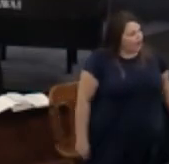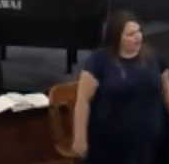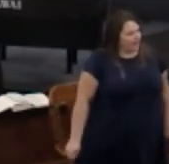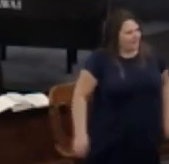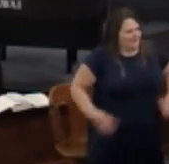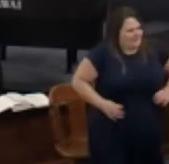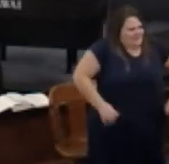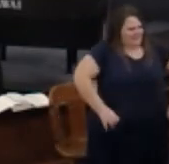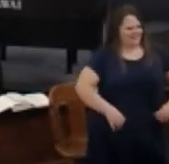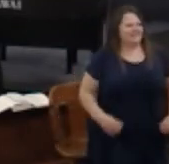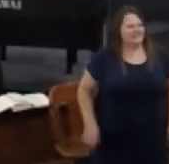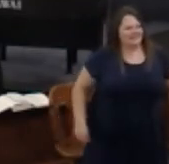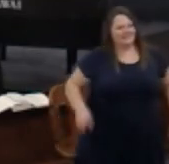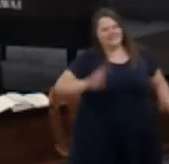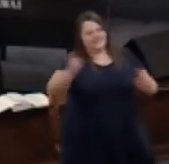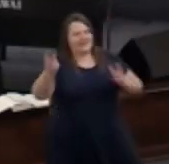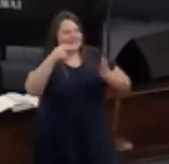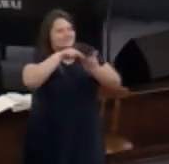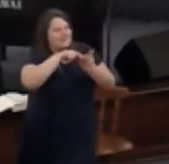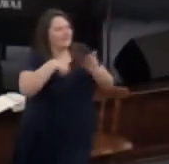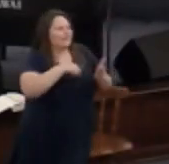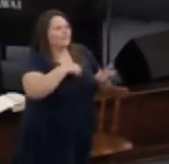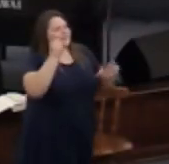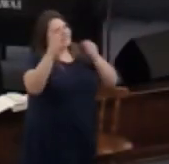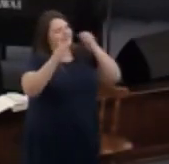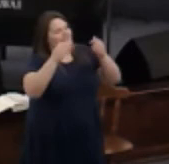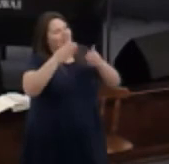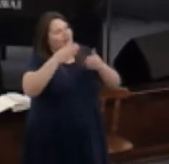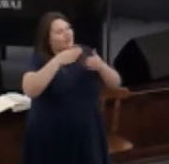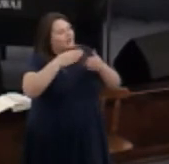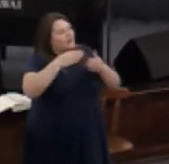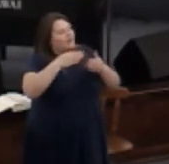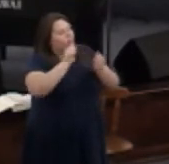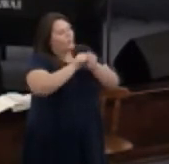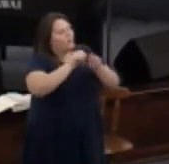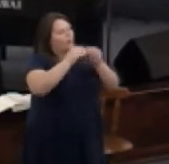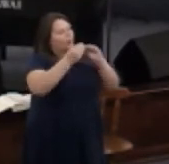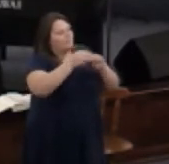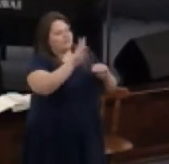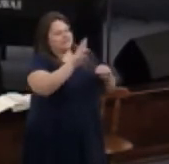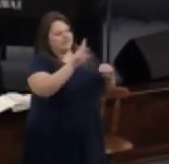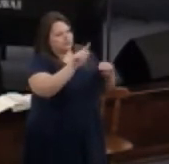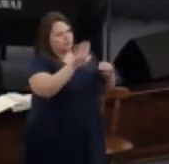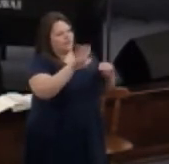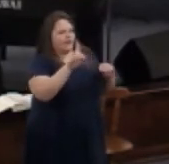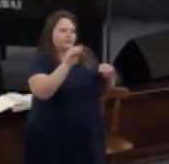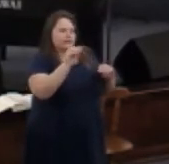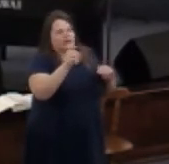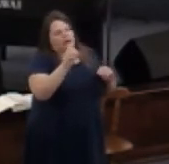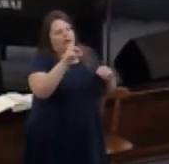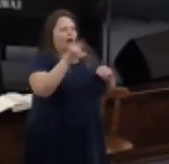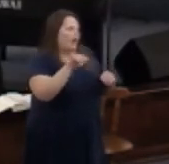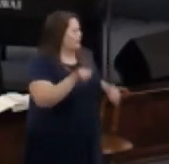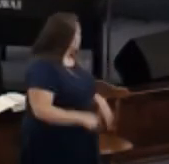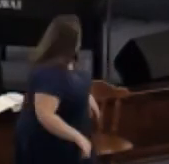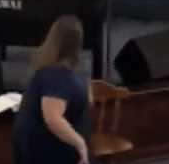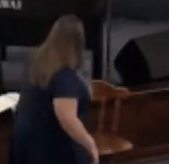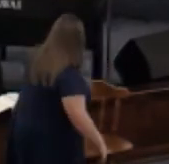if you'd all please stand we're going to close the hint this part of the service with hymn number 625 the doxology you